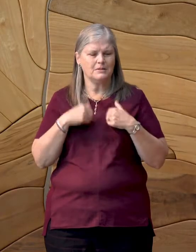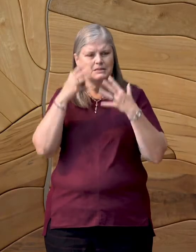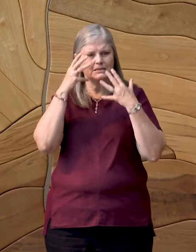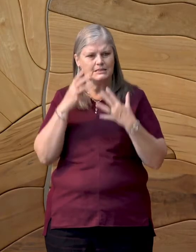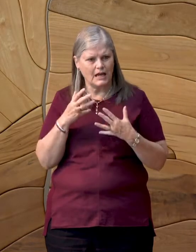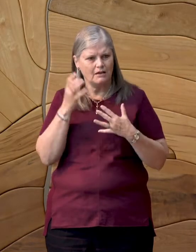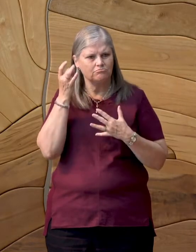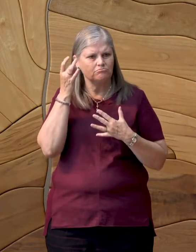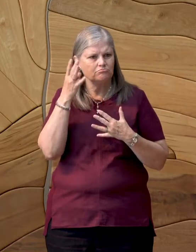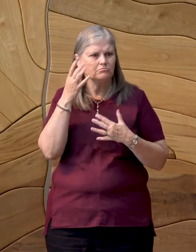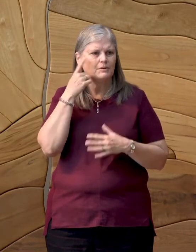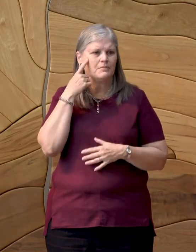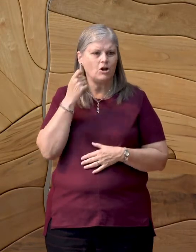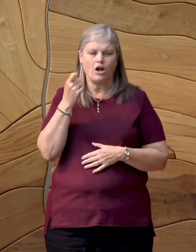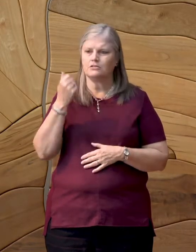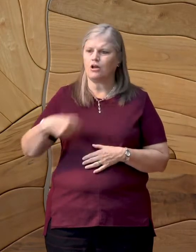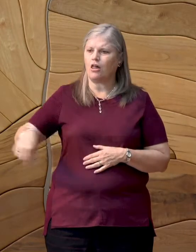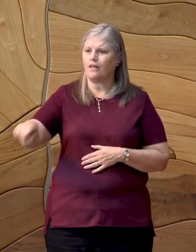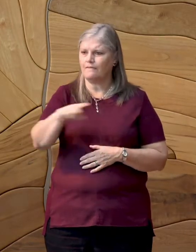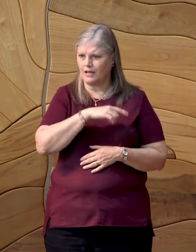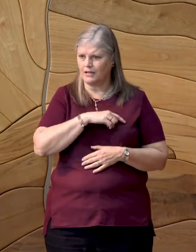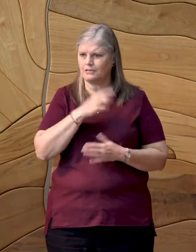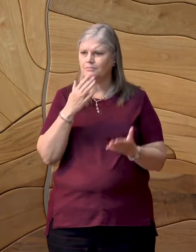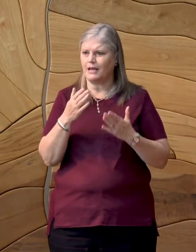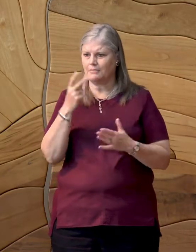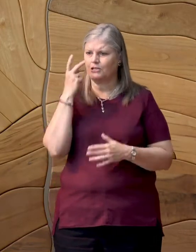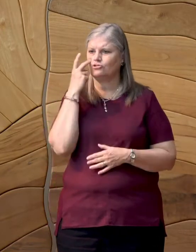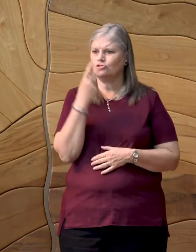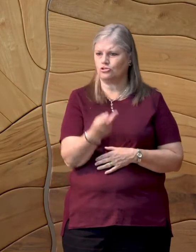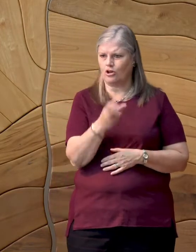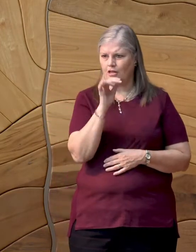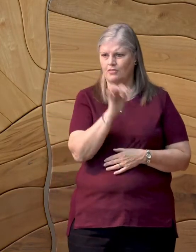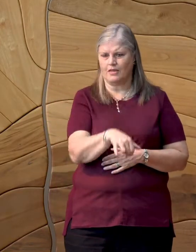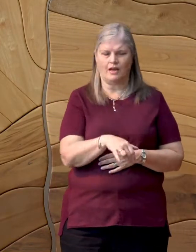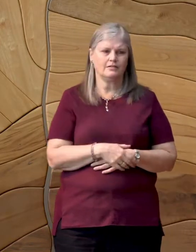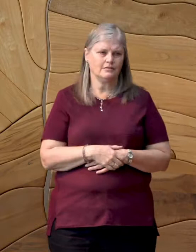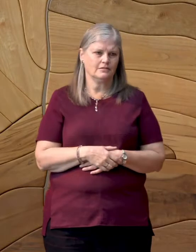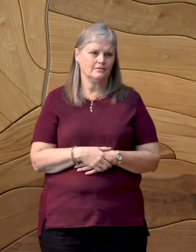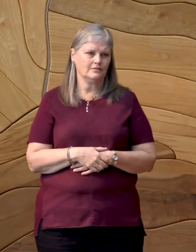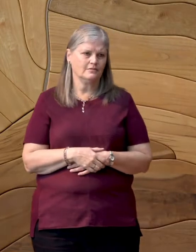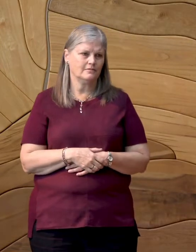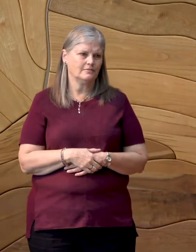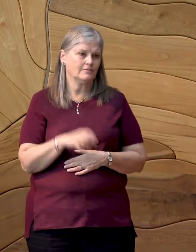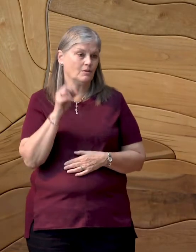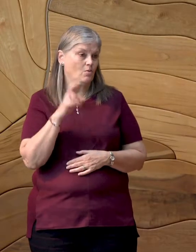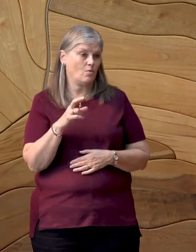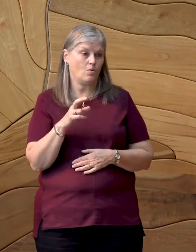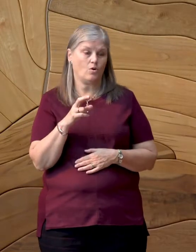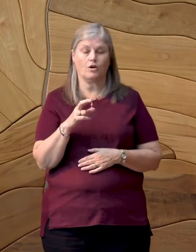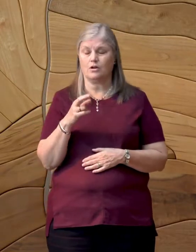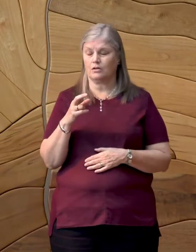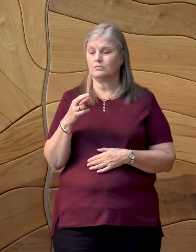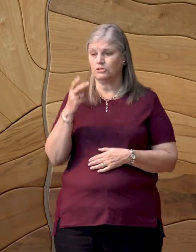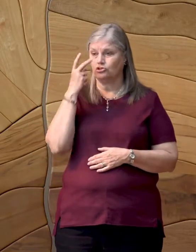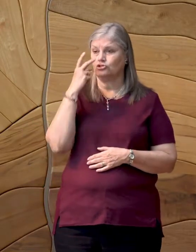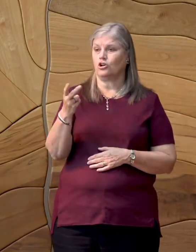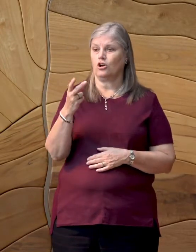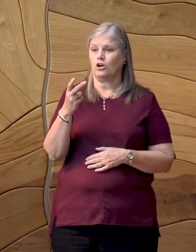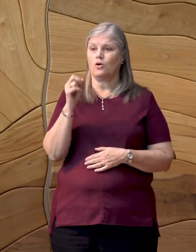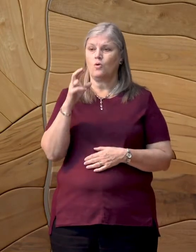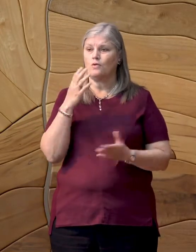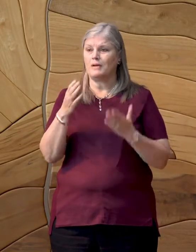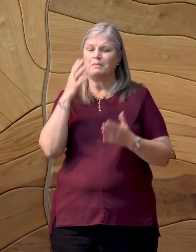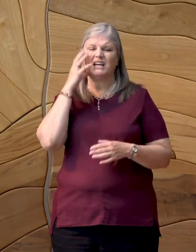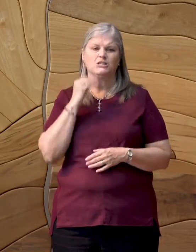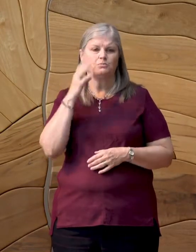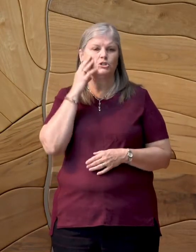in part because all of us have probably witnessed such a scene or, in an even wider sense, experienced